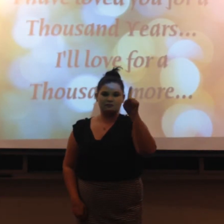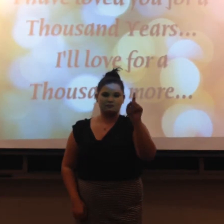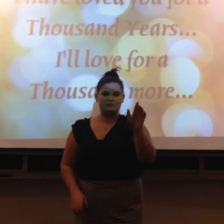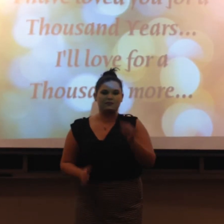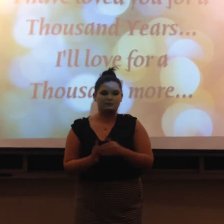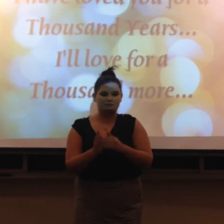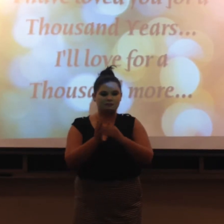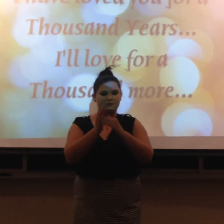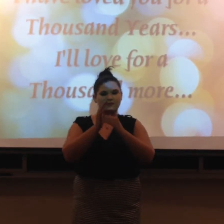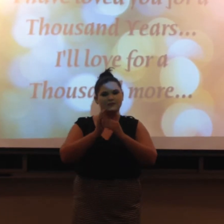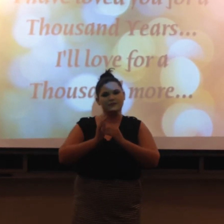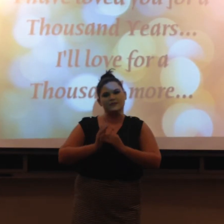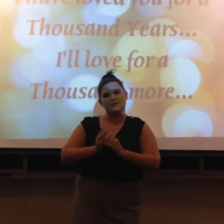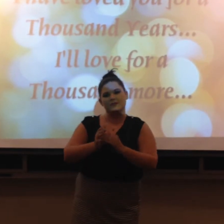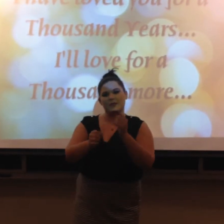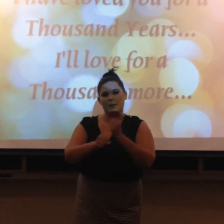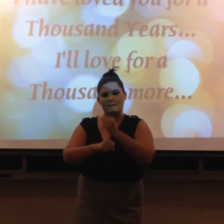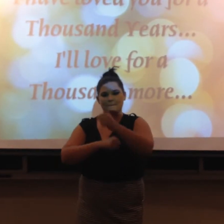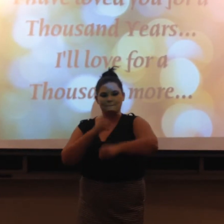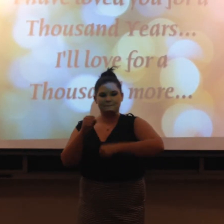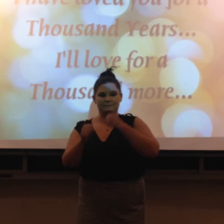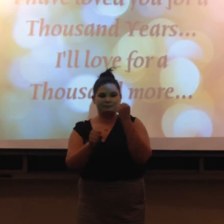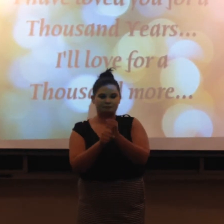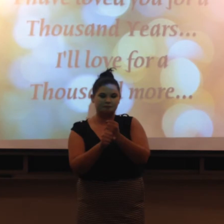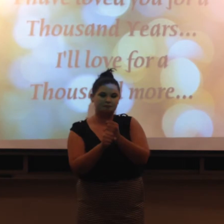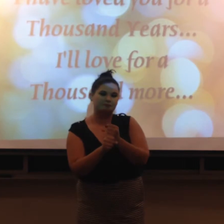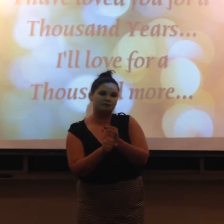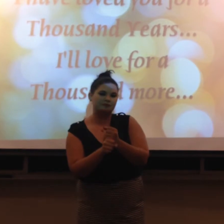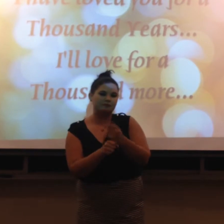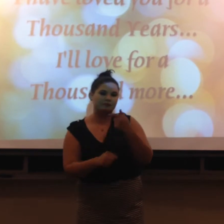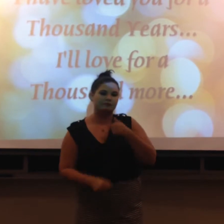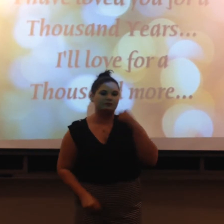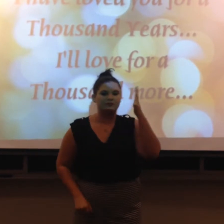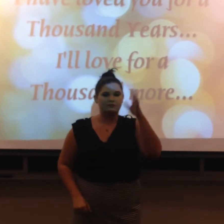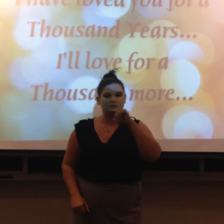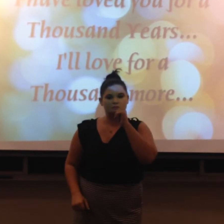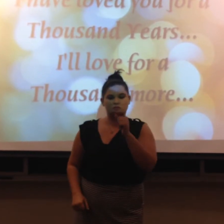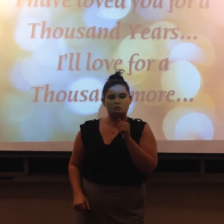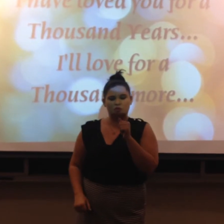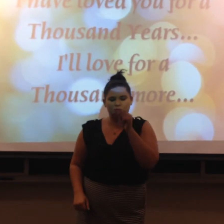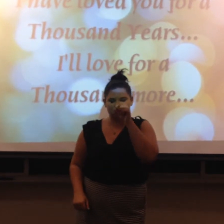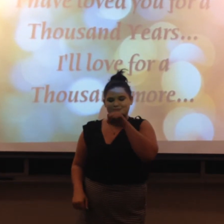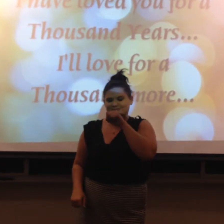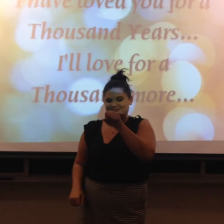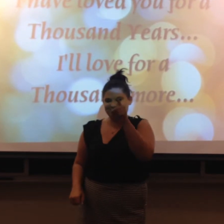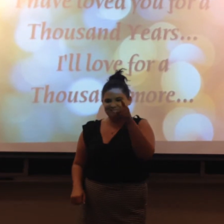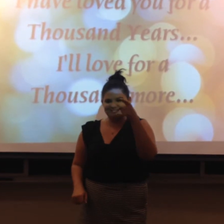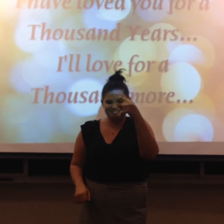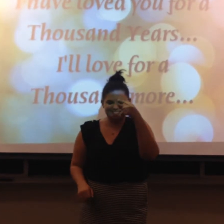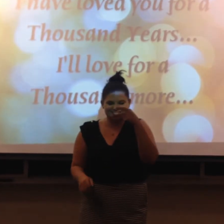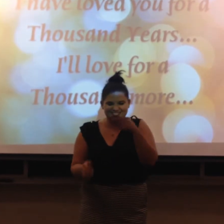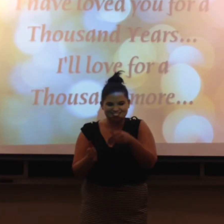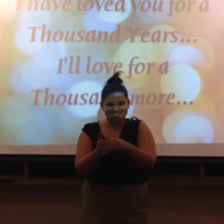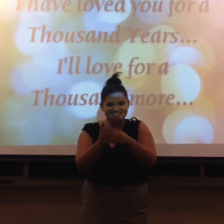for a thousand years I'll love you for a thousand